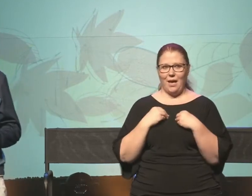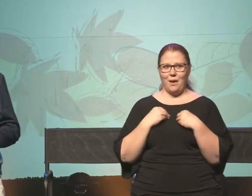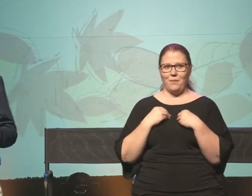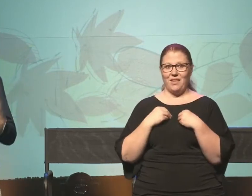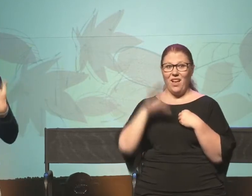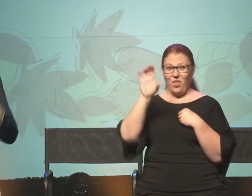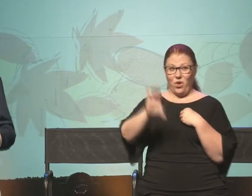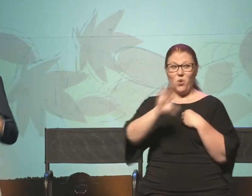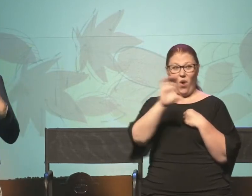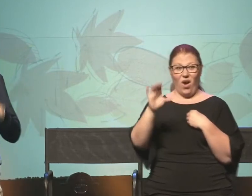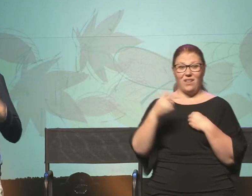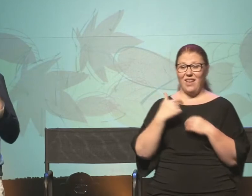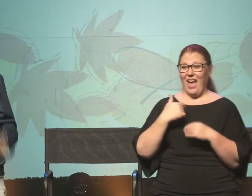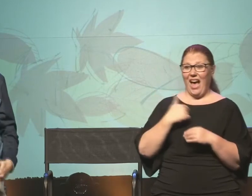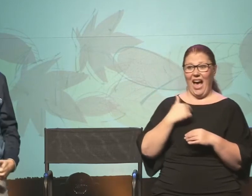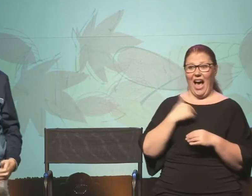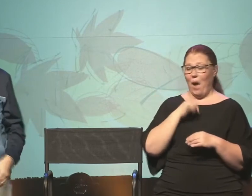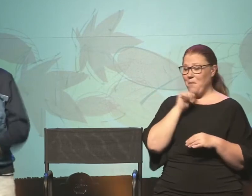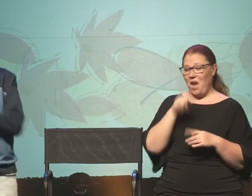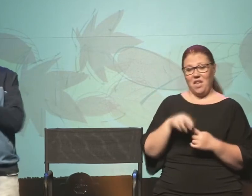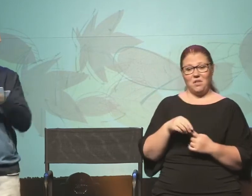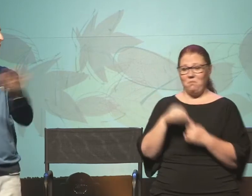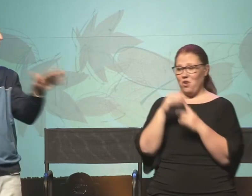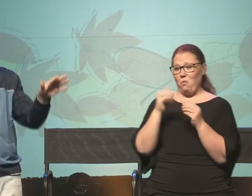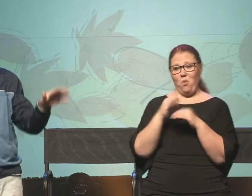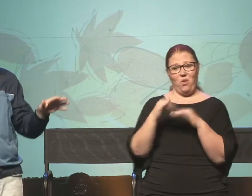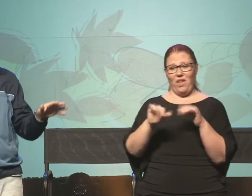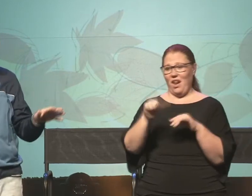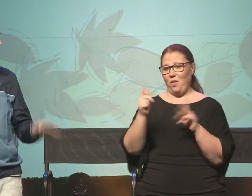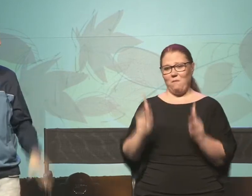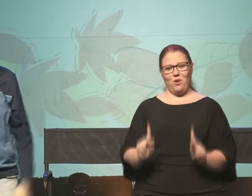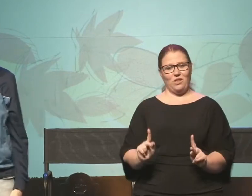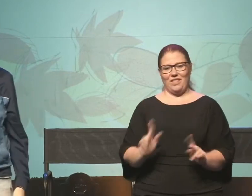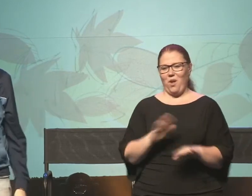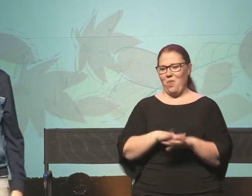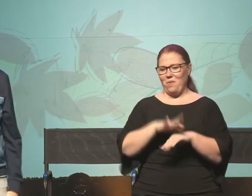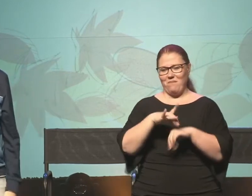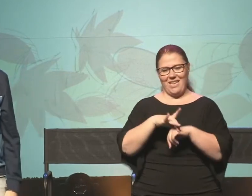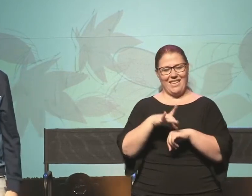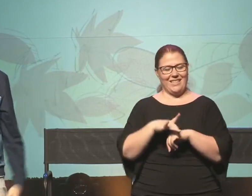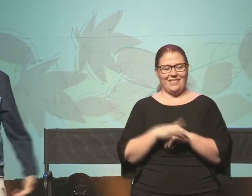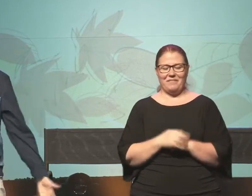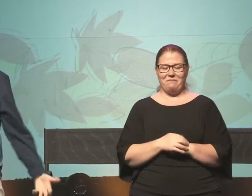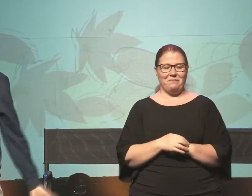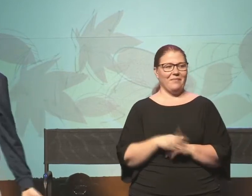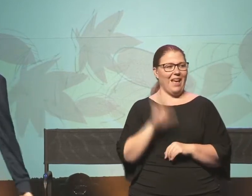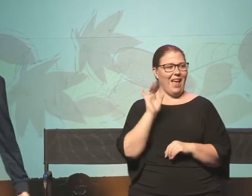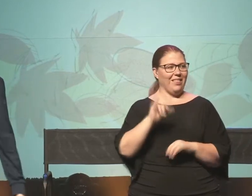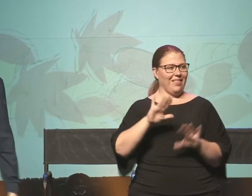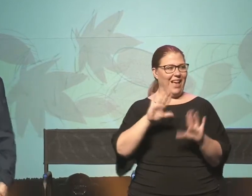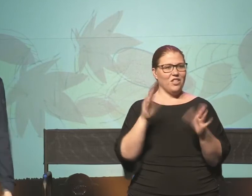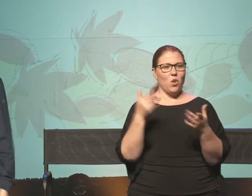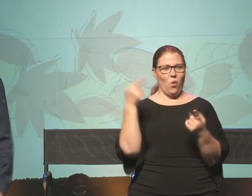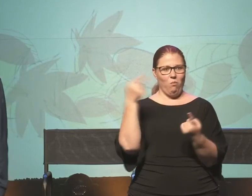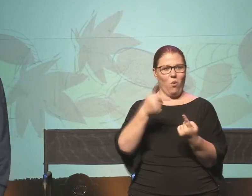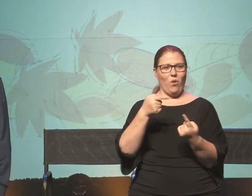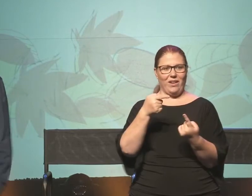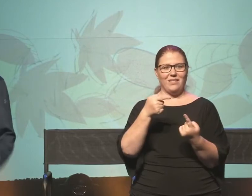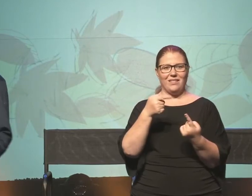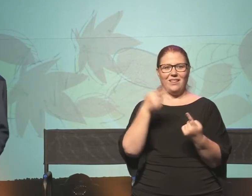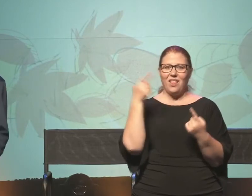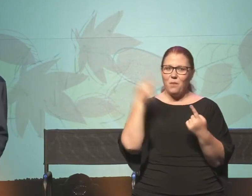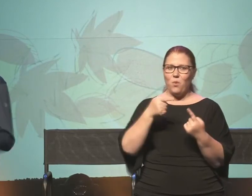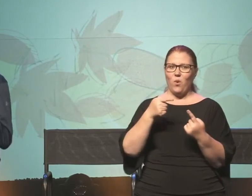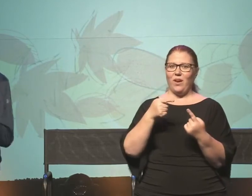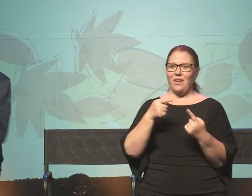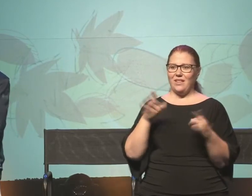of the cross that I am no more special than anybody else on this planet. That that's the whole point. The whole point is the